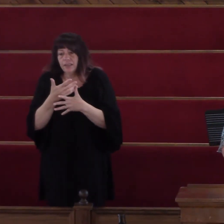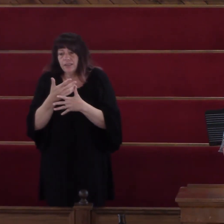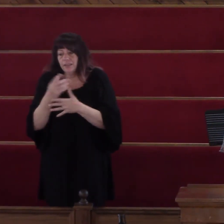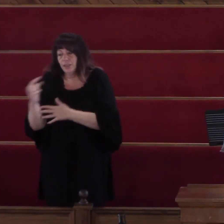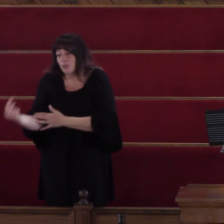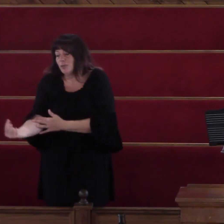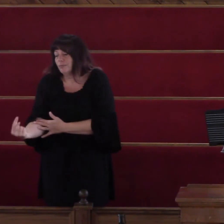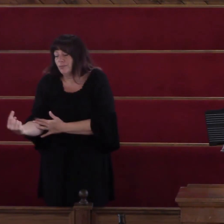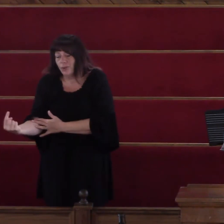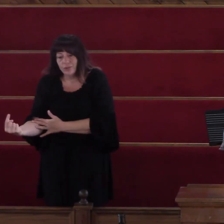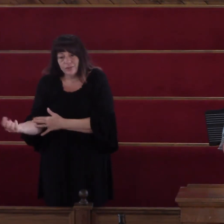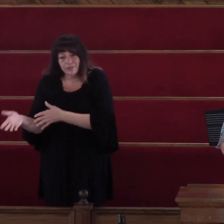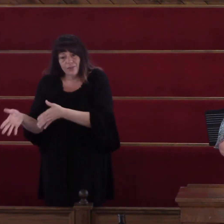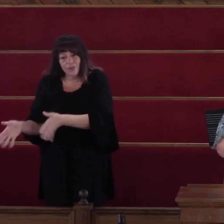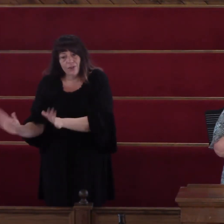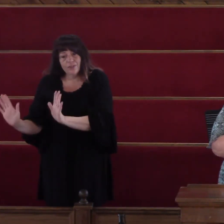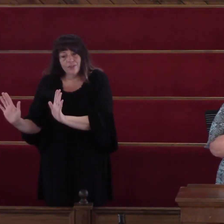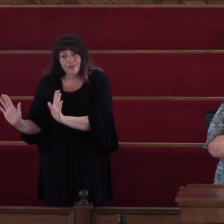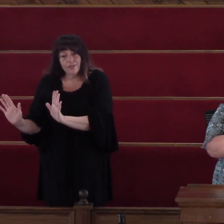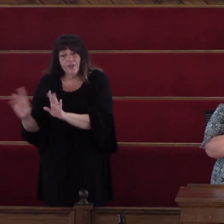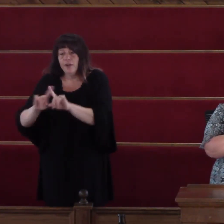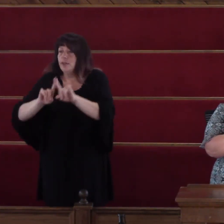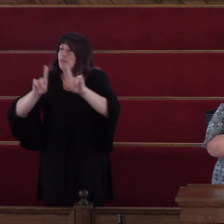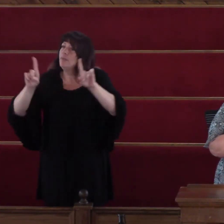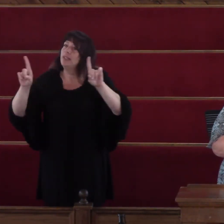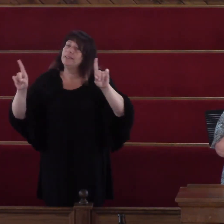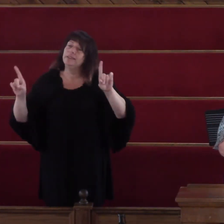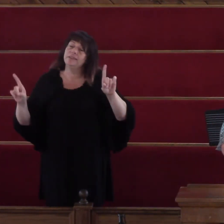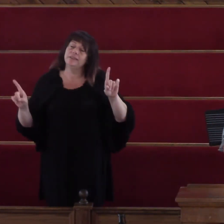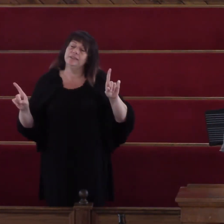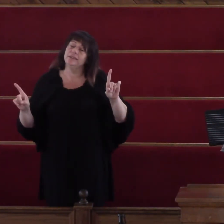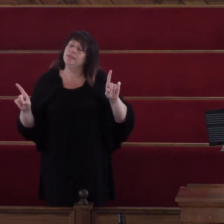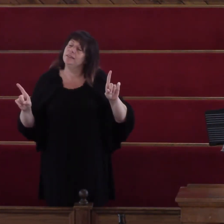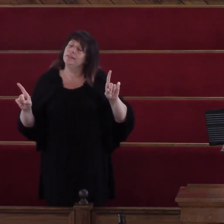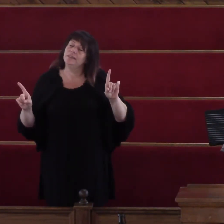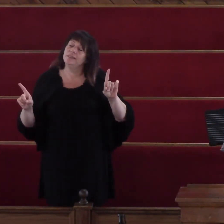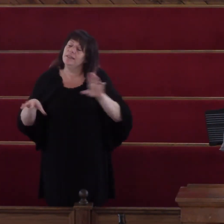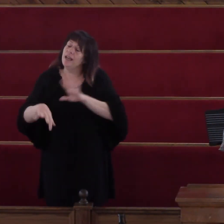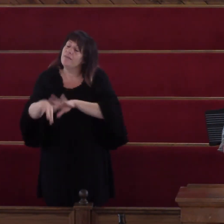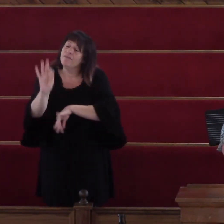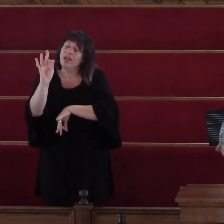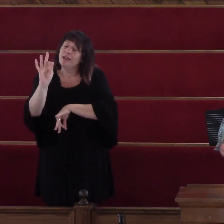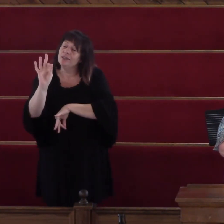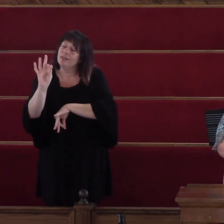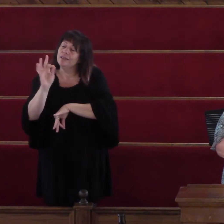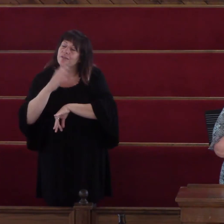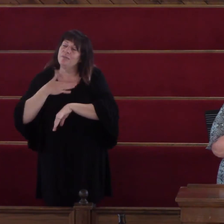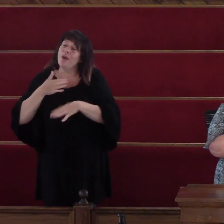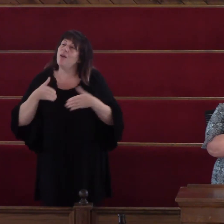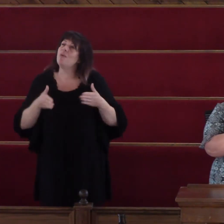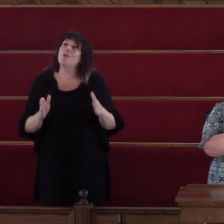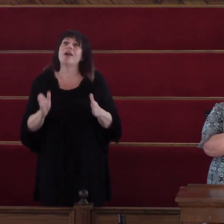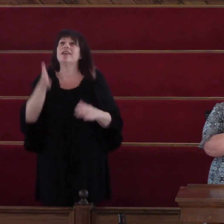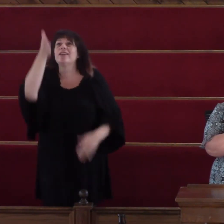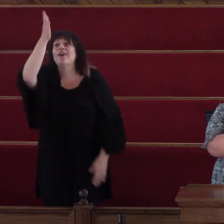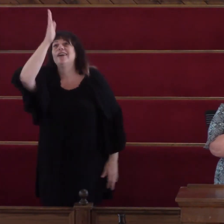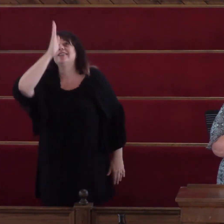But I found my way to God